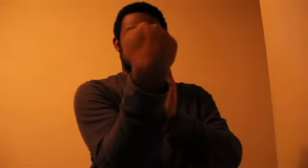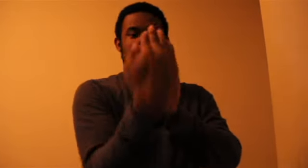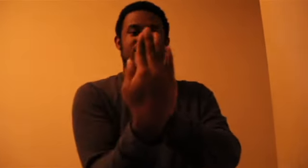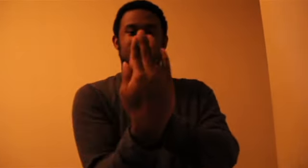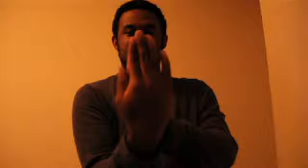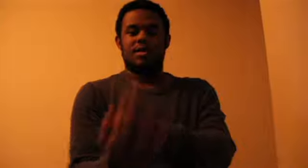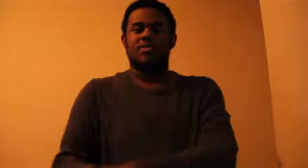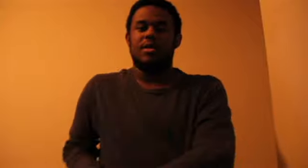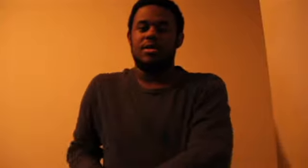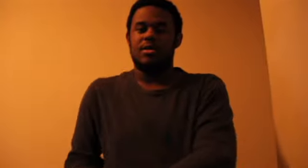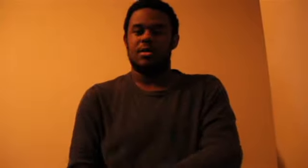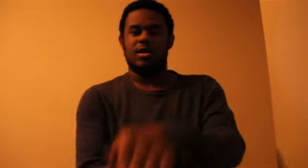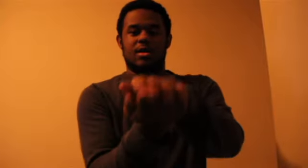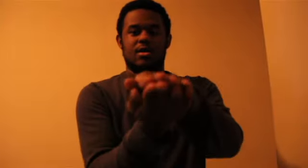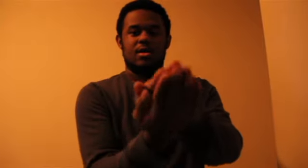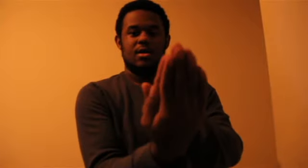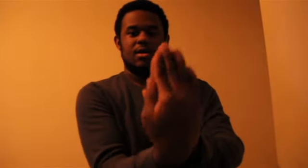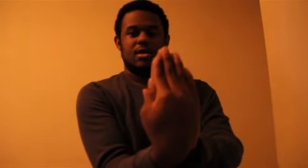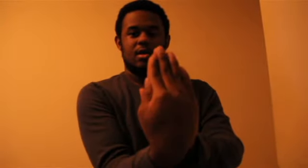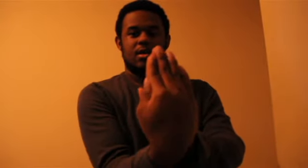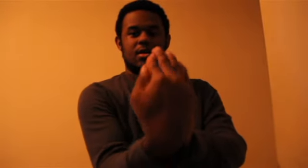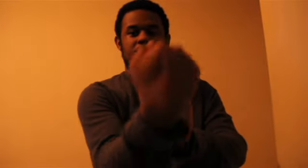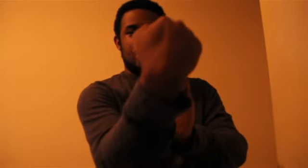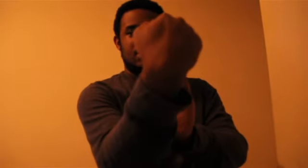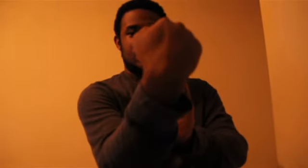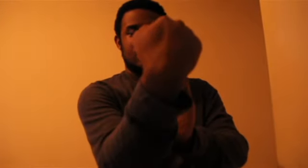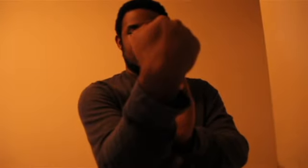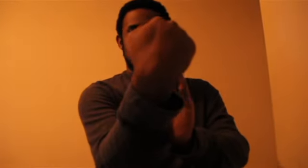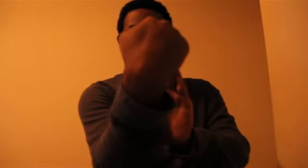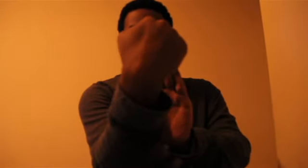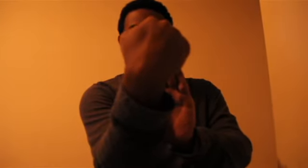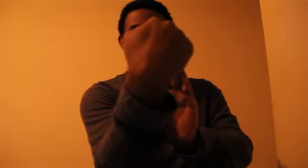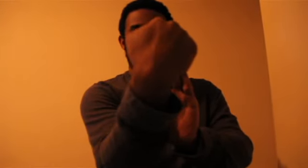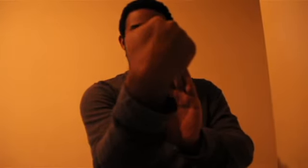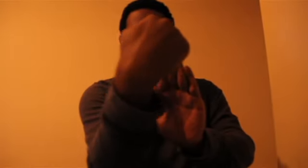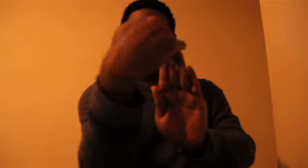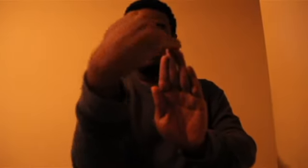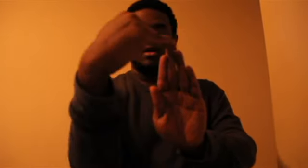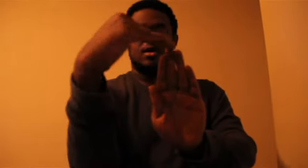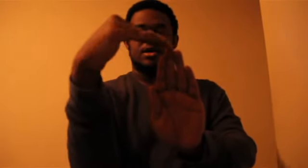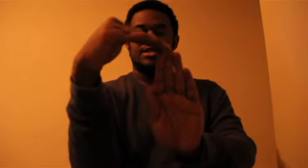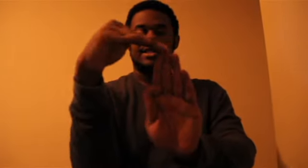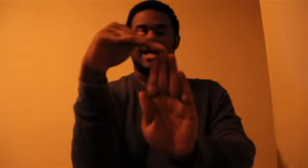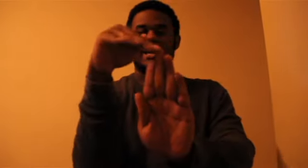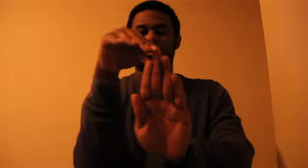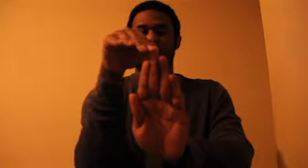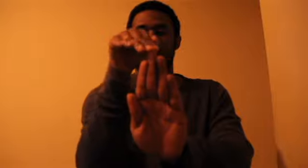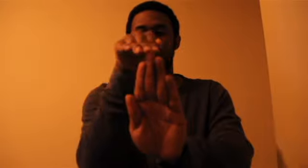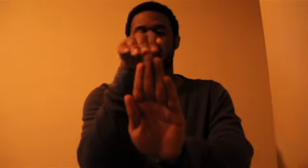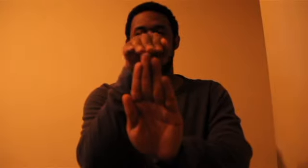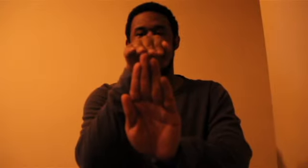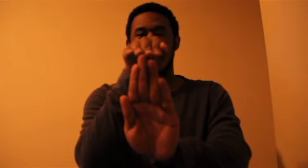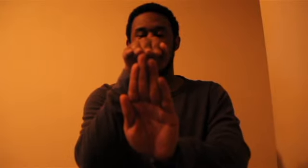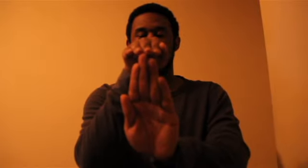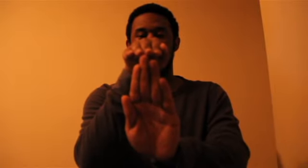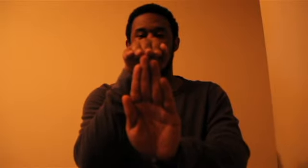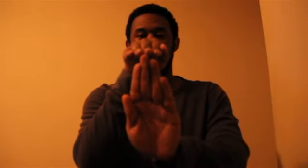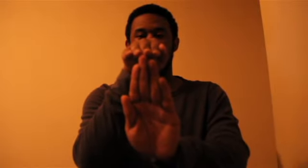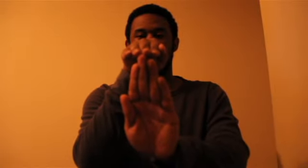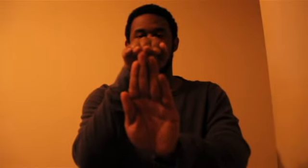So simply here, here, here. Then you're going to slide your hand back to where